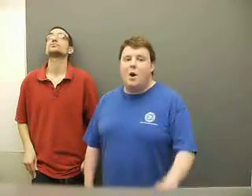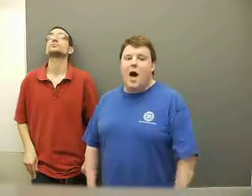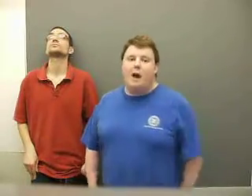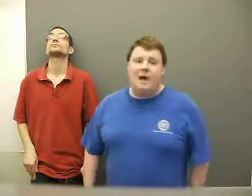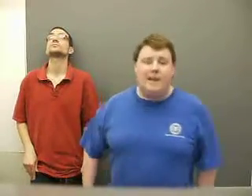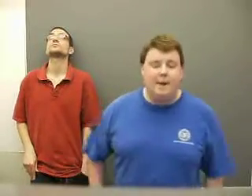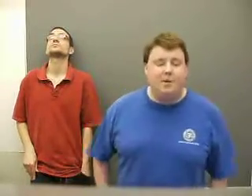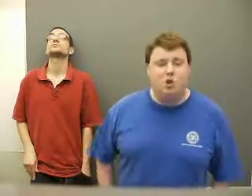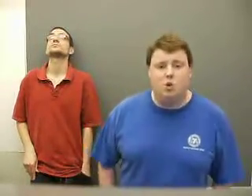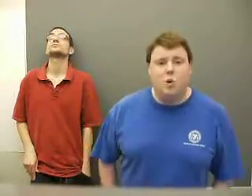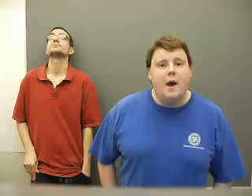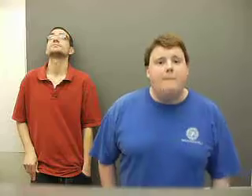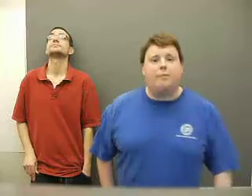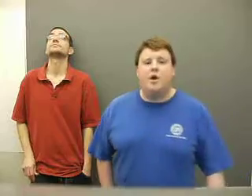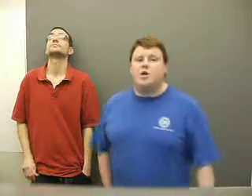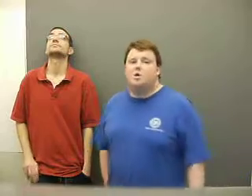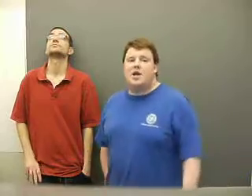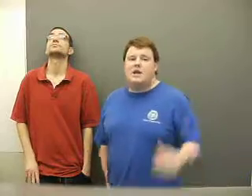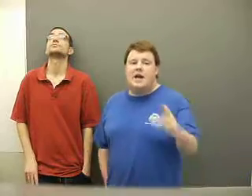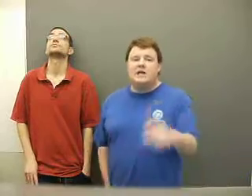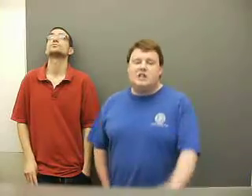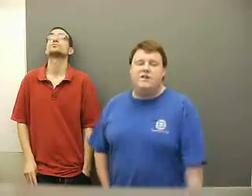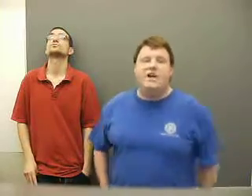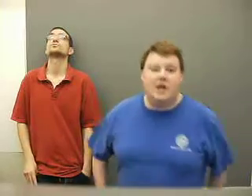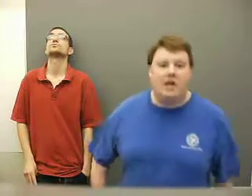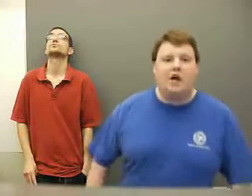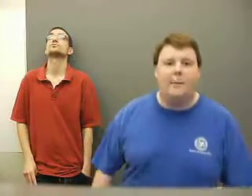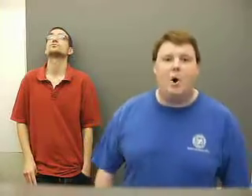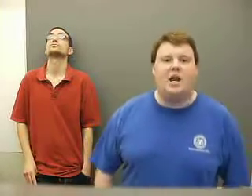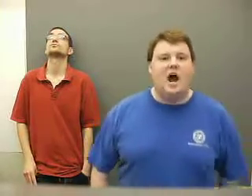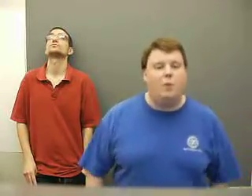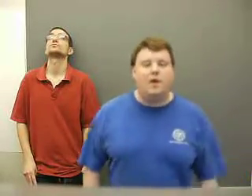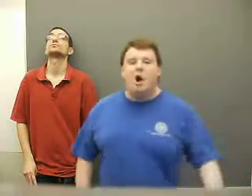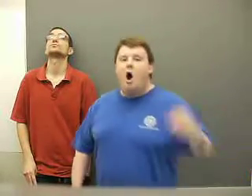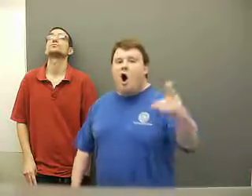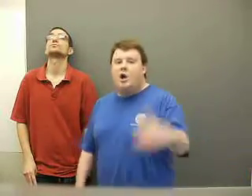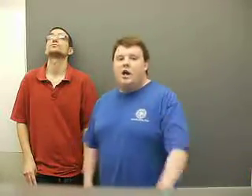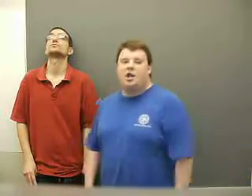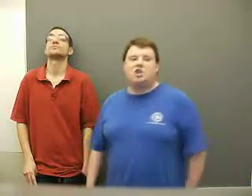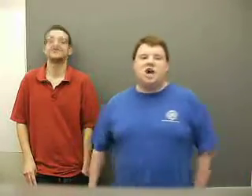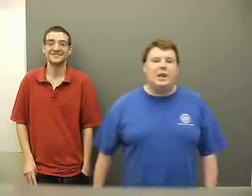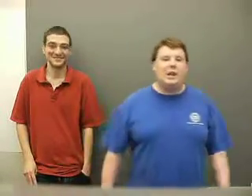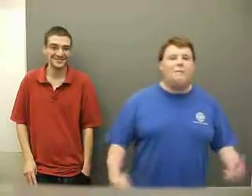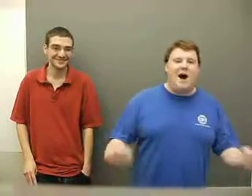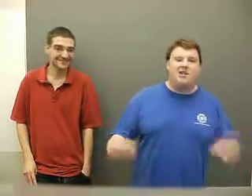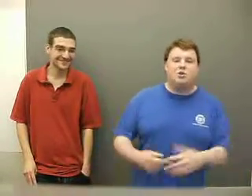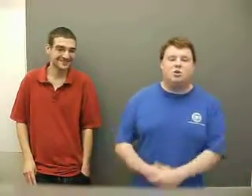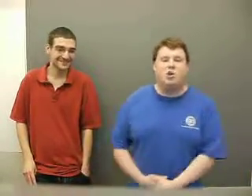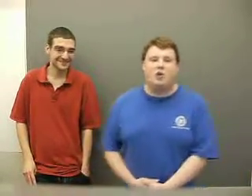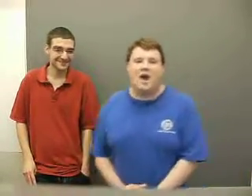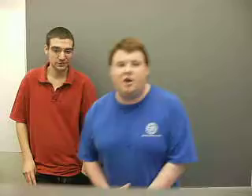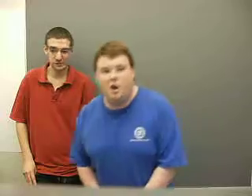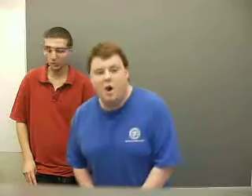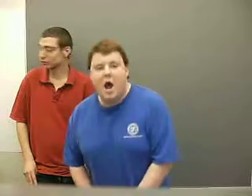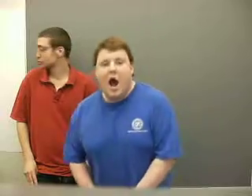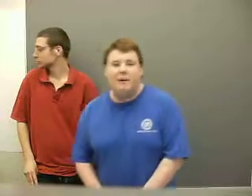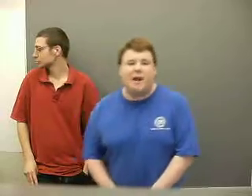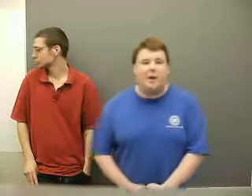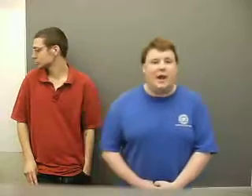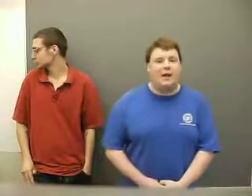I'm not coming to bring you that negativity. Come on now. We all gonna shine like apostles. So y'all know I'm not going out like